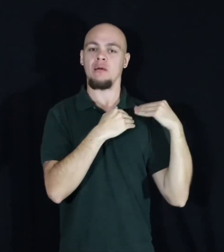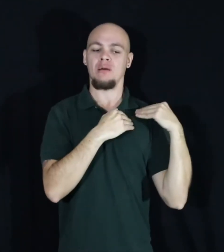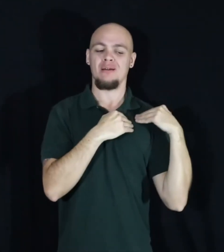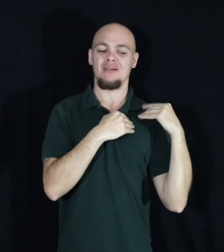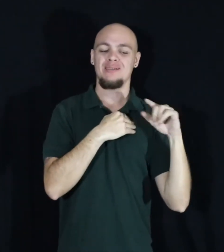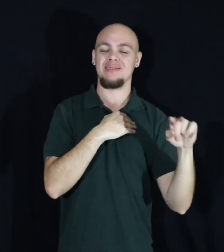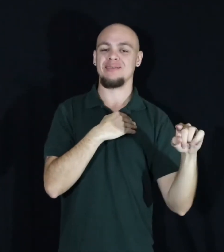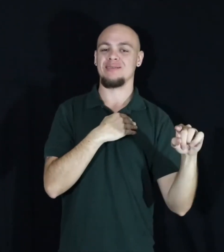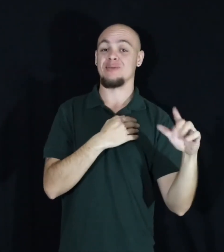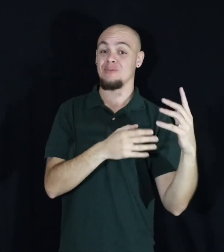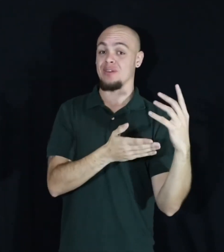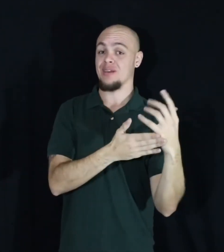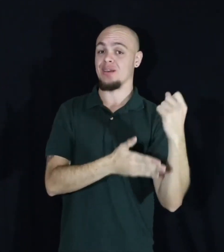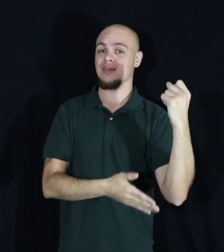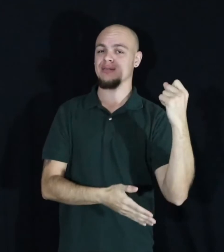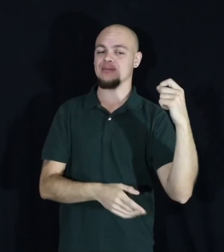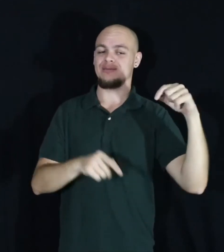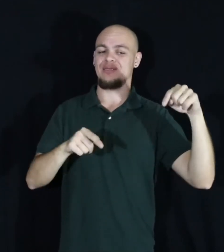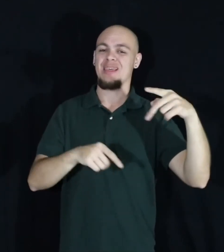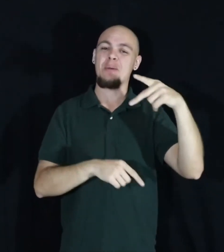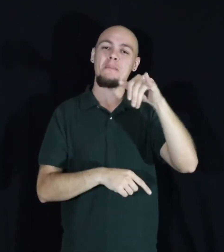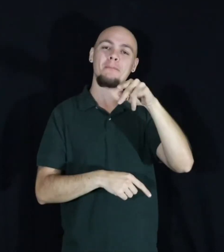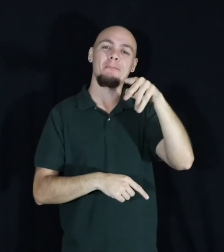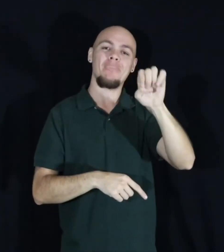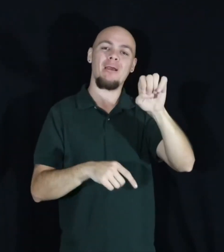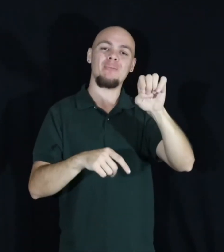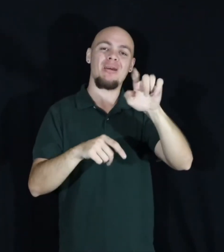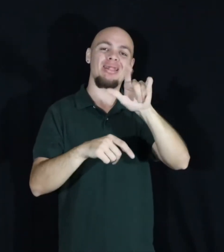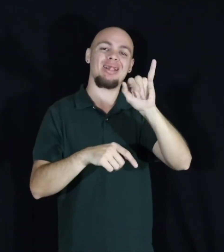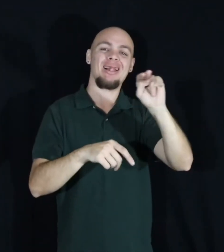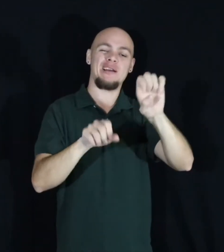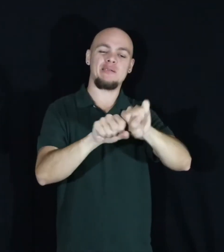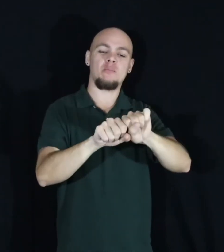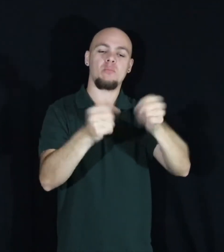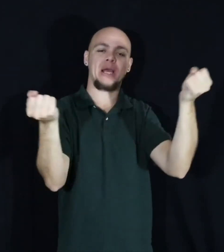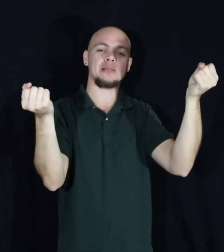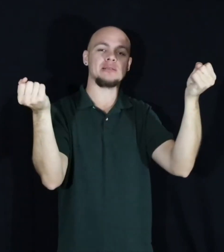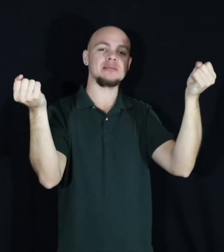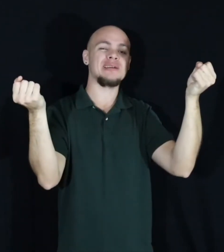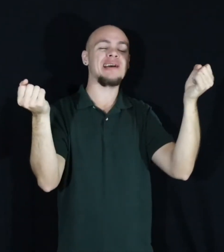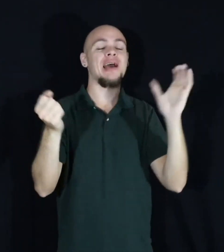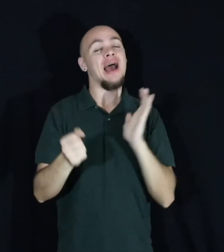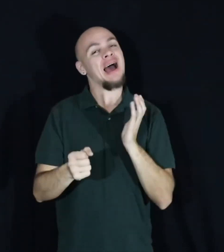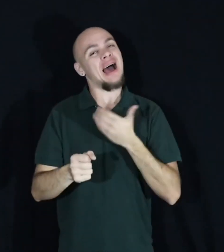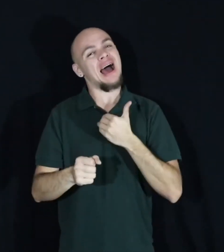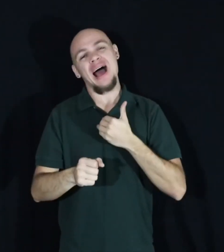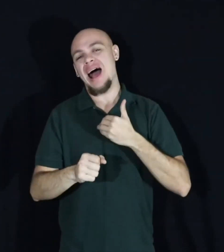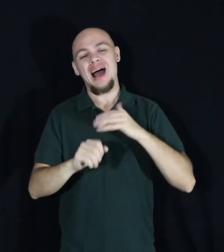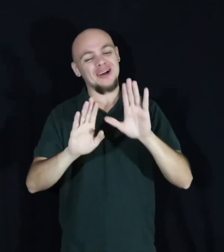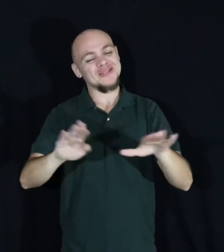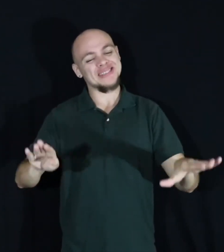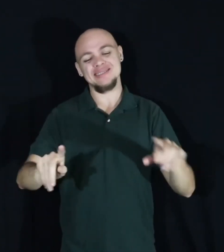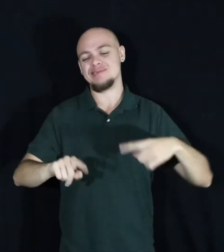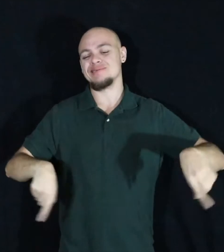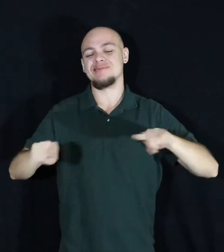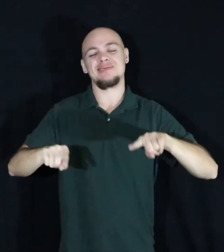this pipeline to break. For our kids are the focus.